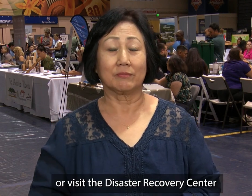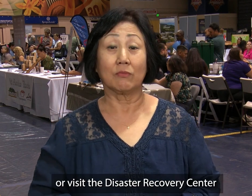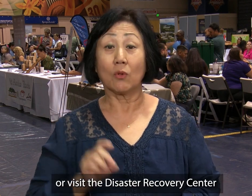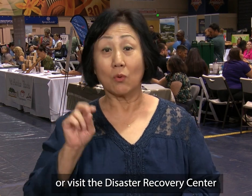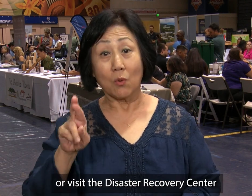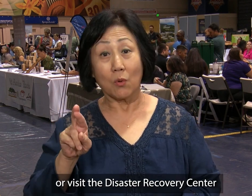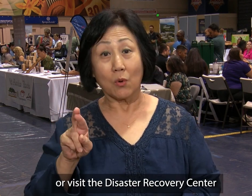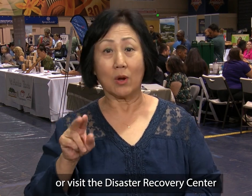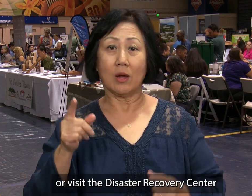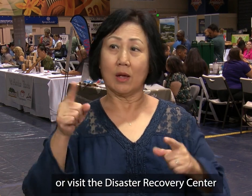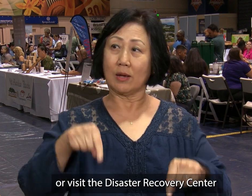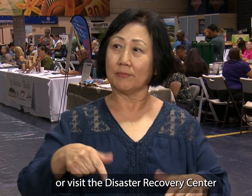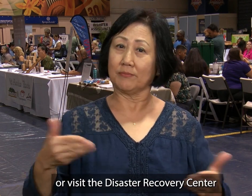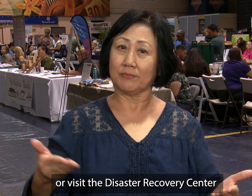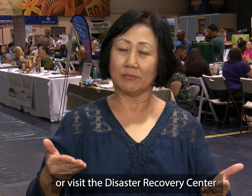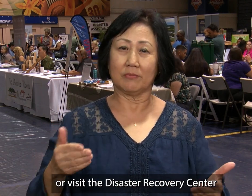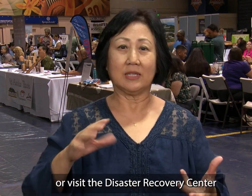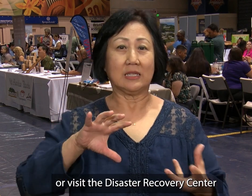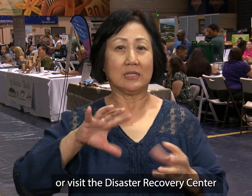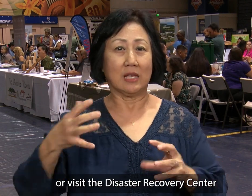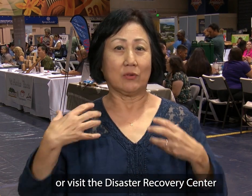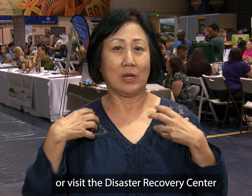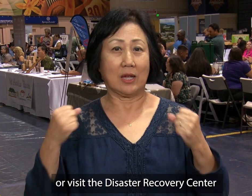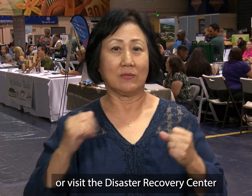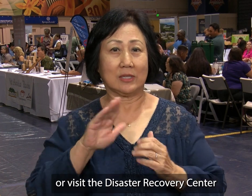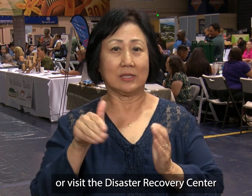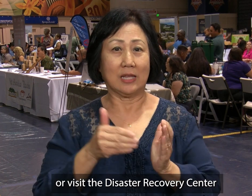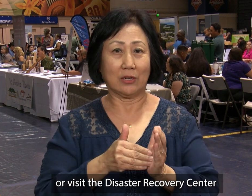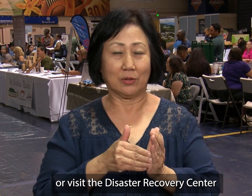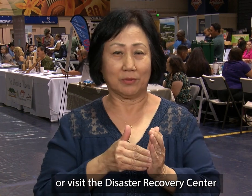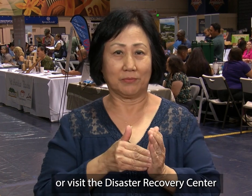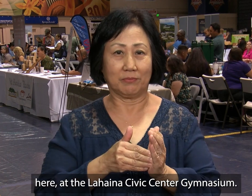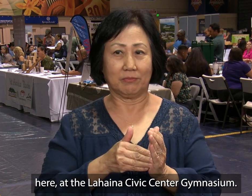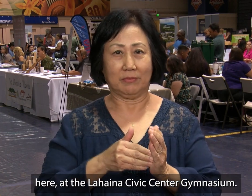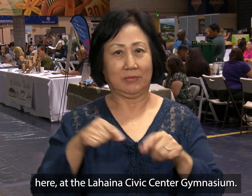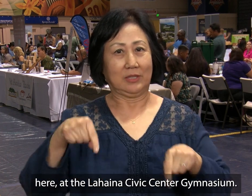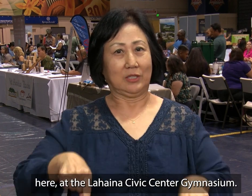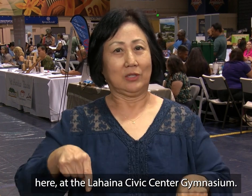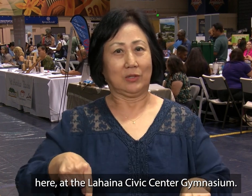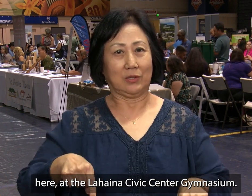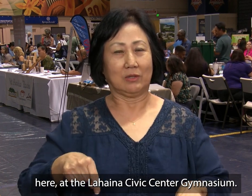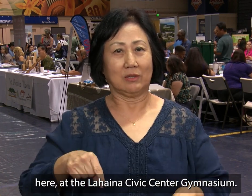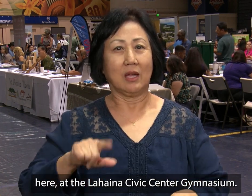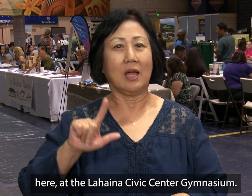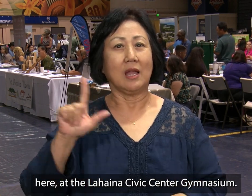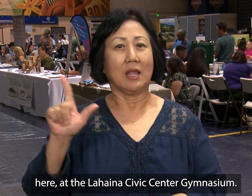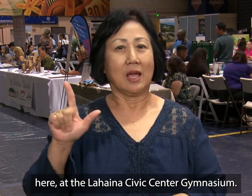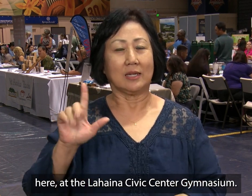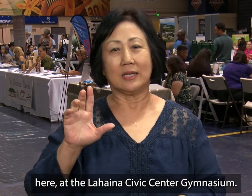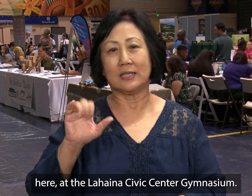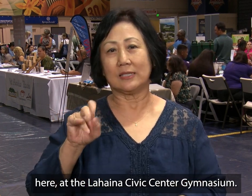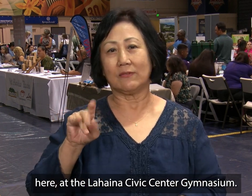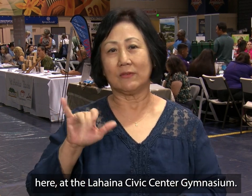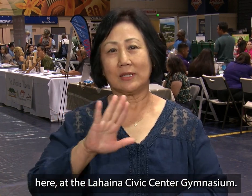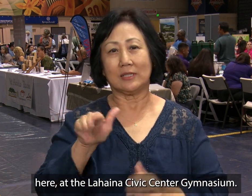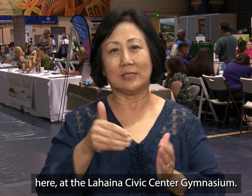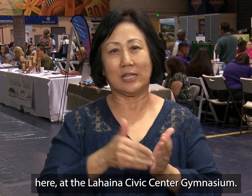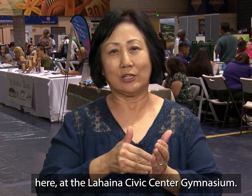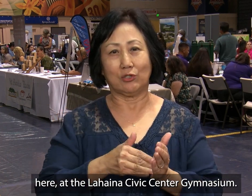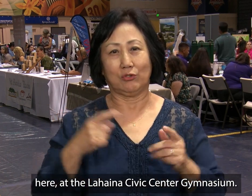visit the Disaster Recovery Center here at the Lahaina Civic Center Gymnasium.